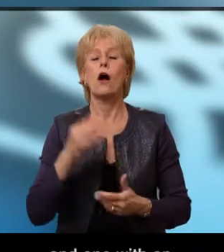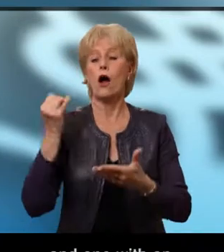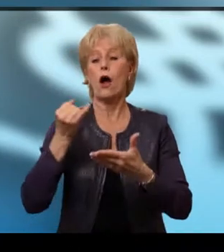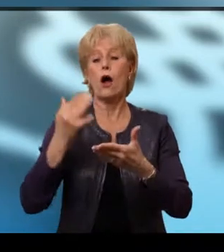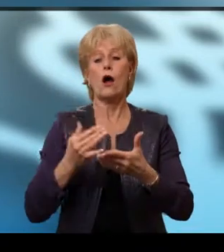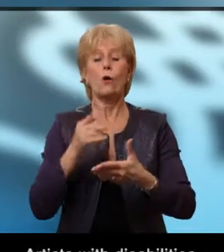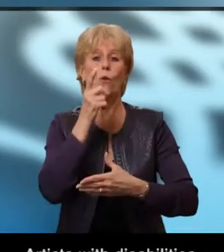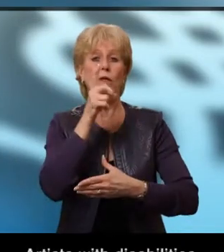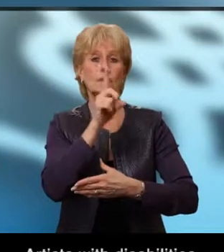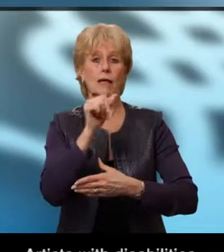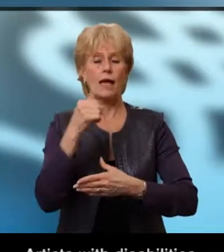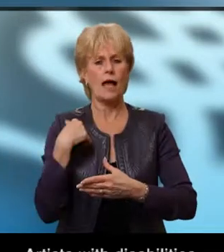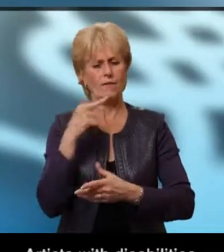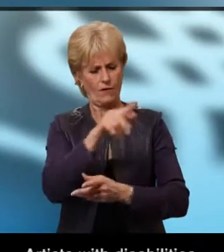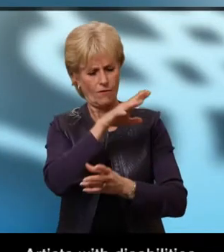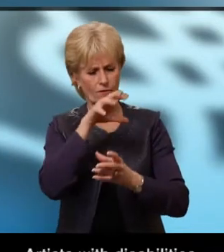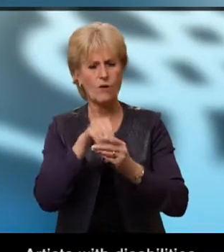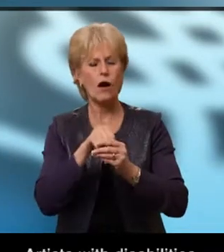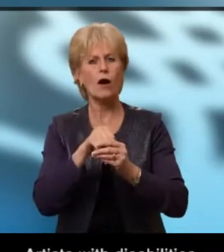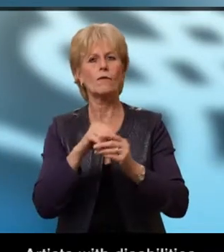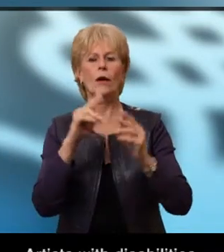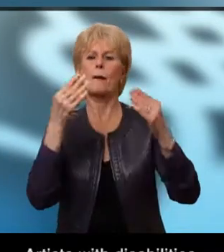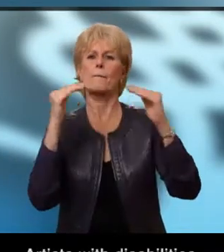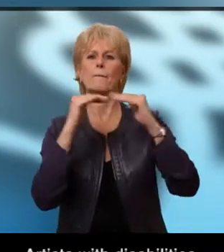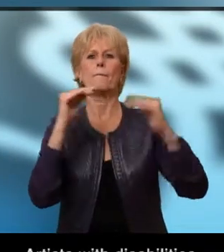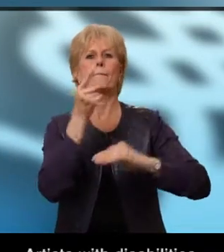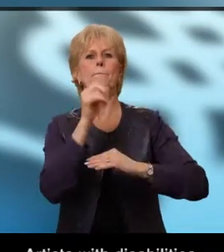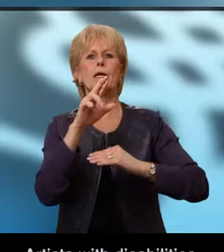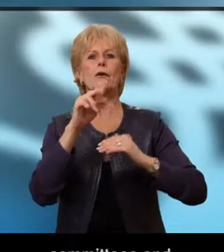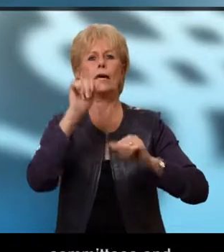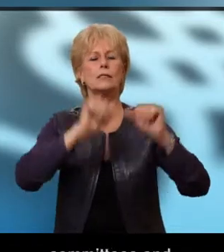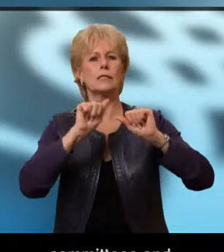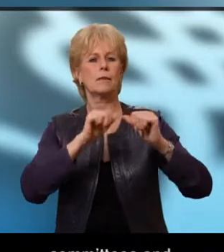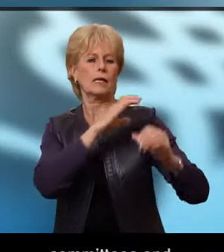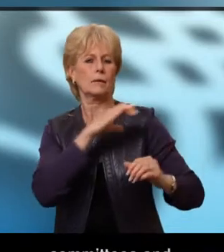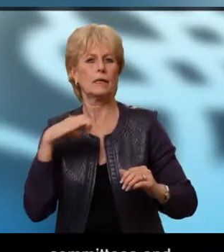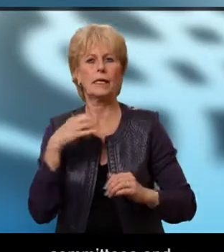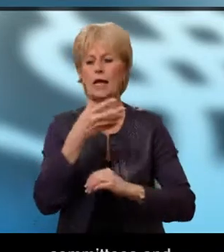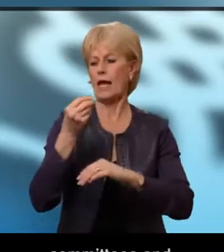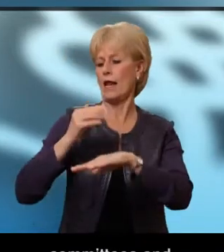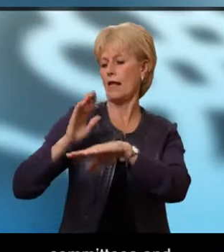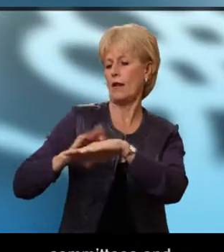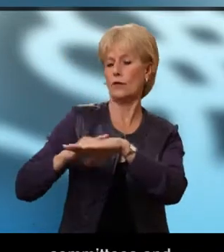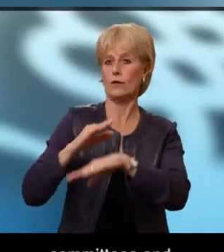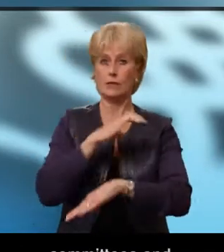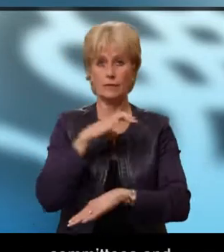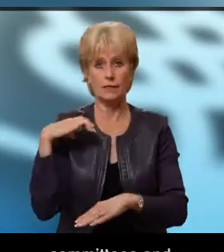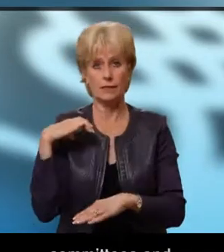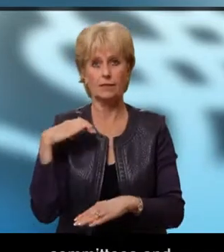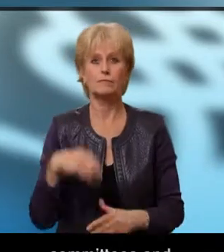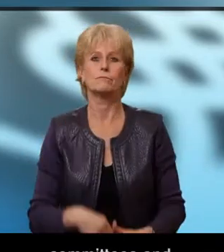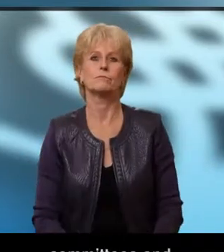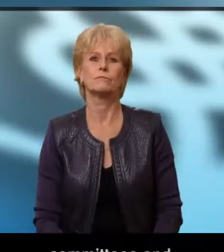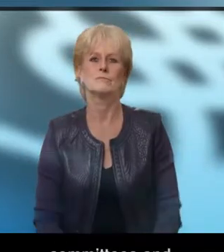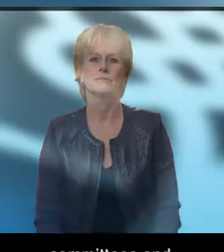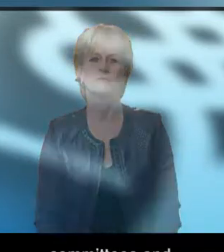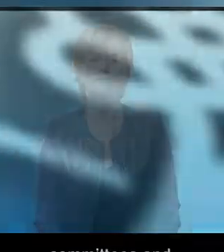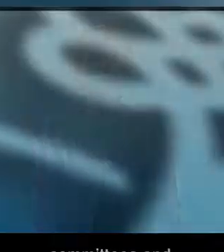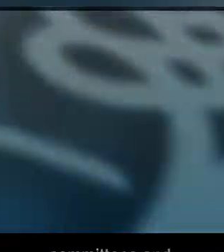Artists with disabilities participate in peer assessment committees and advisory committees. Artists with participate in peer